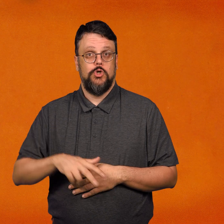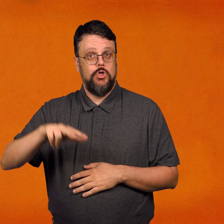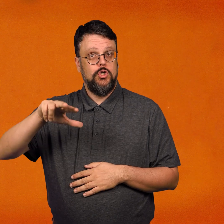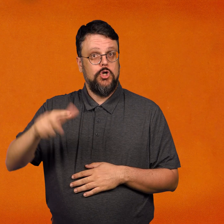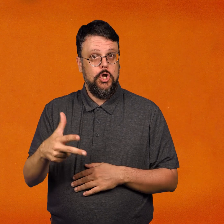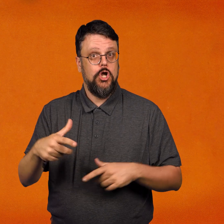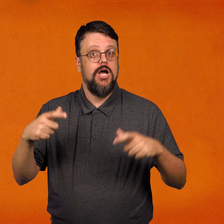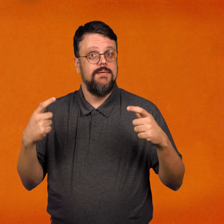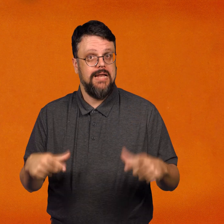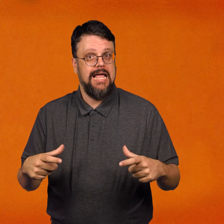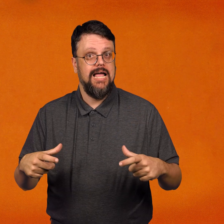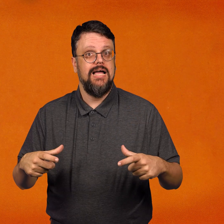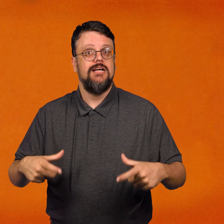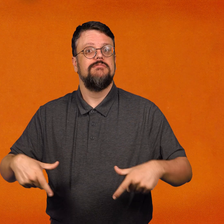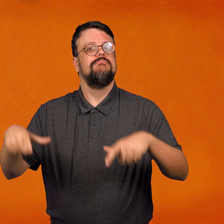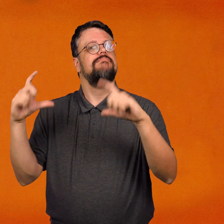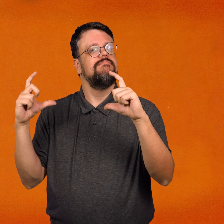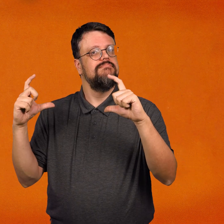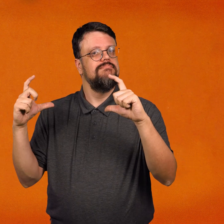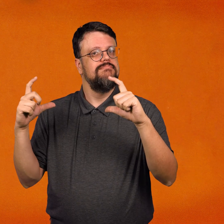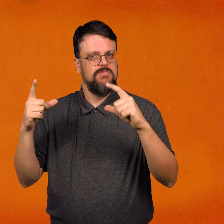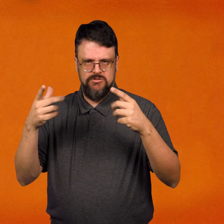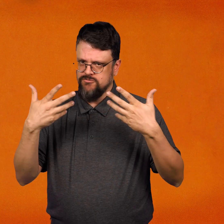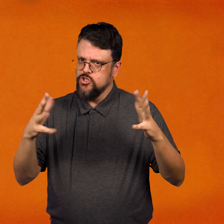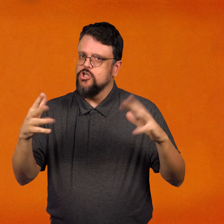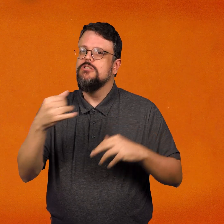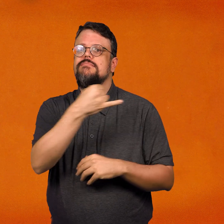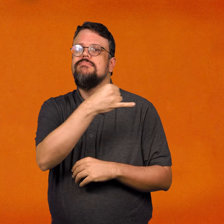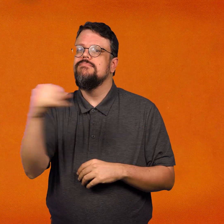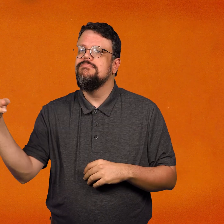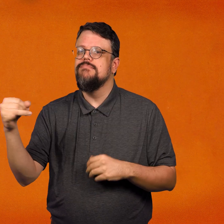On the third plate, draw a second line through the center of the plate,